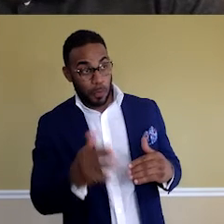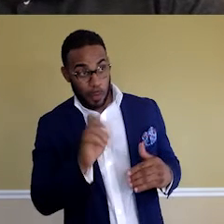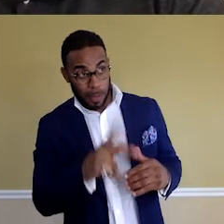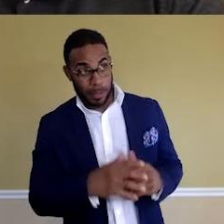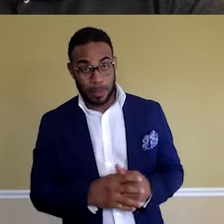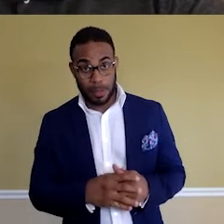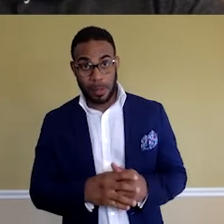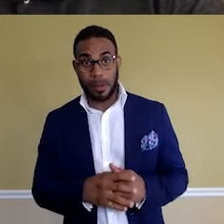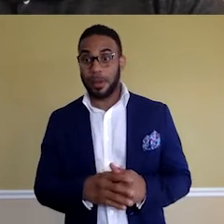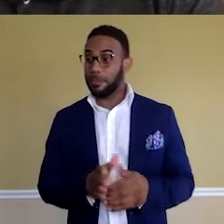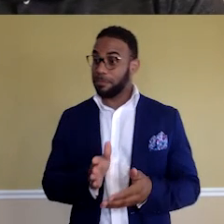All right.